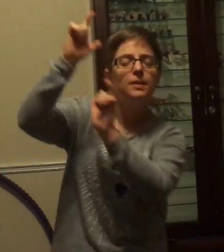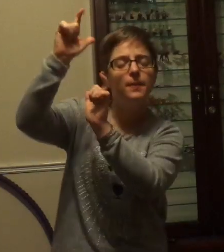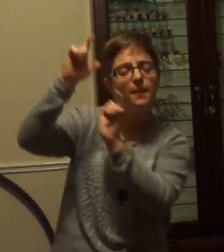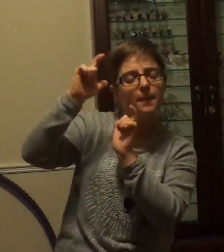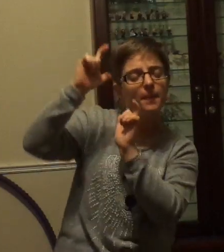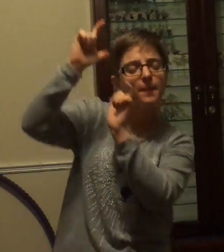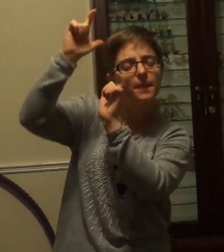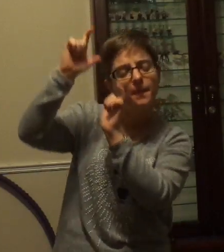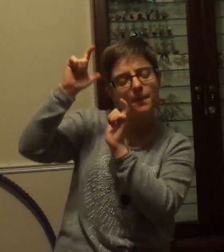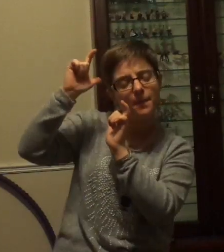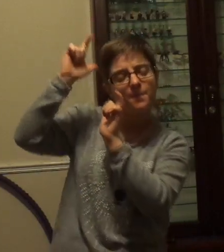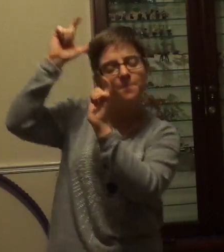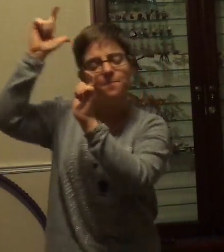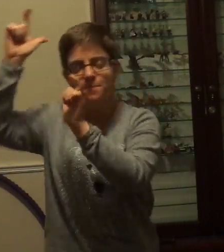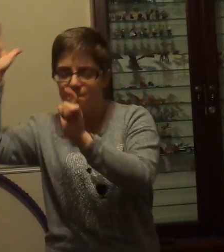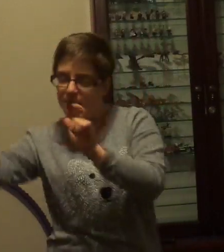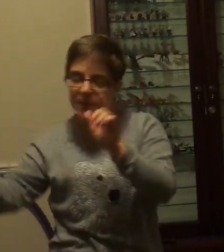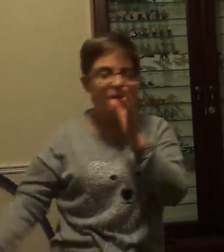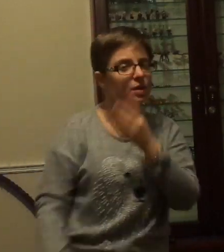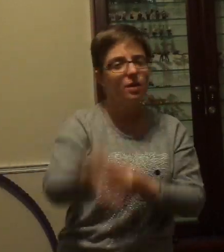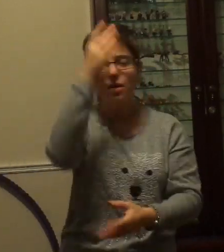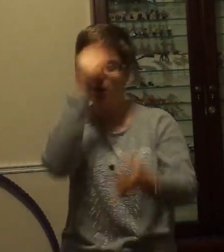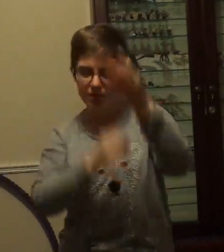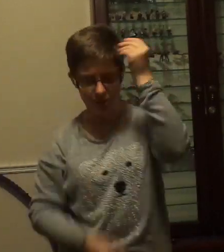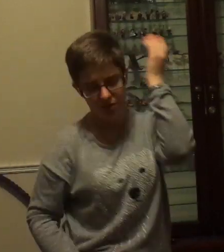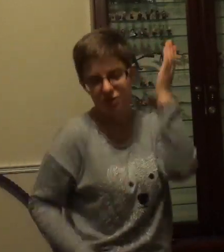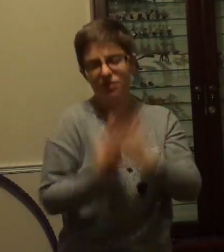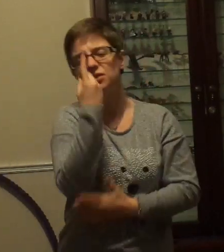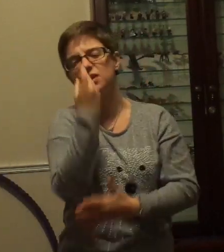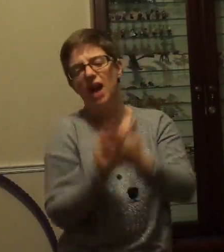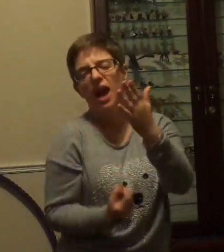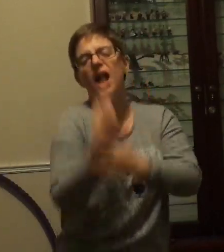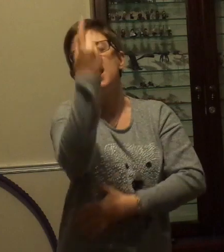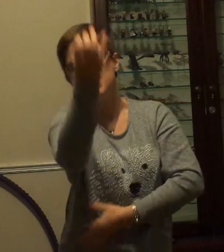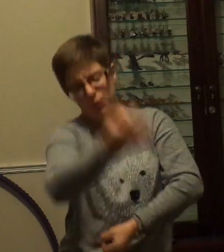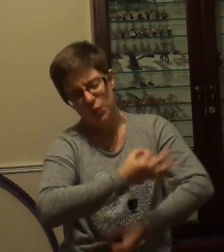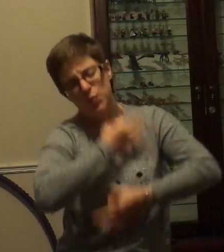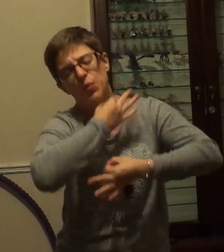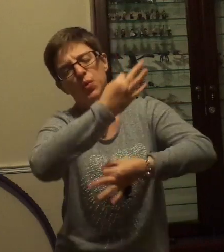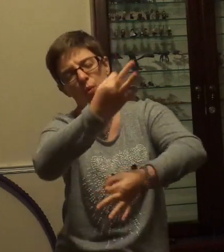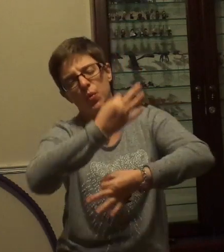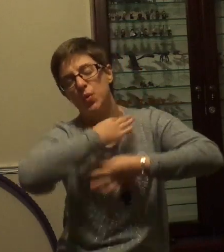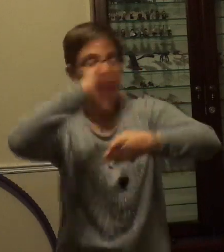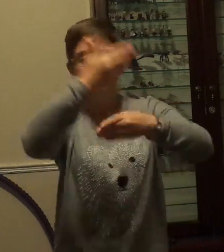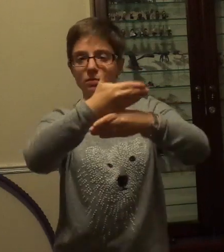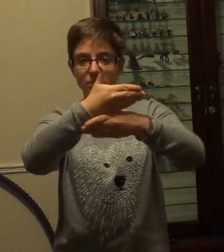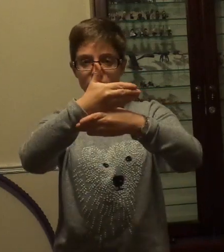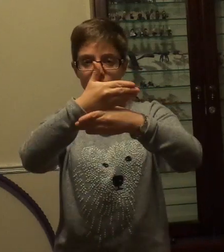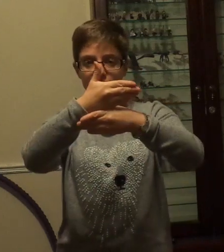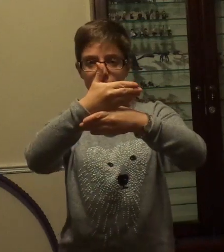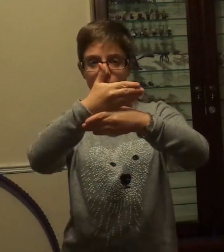takes the chance. It's the